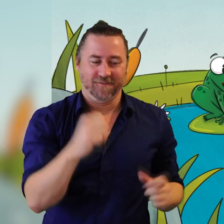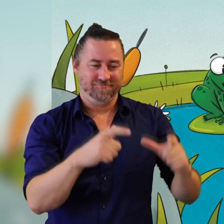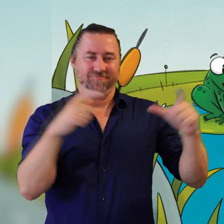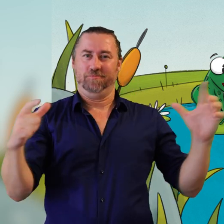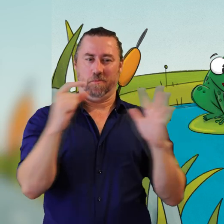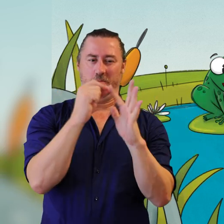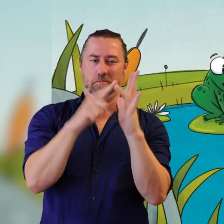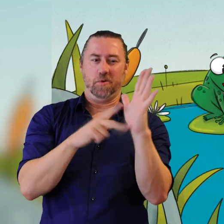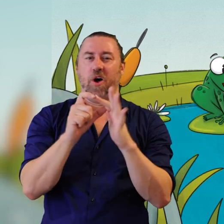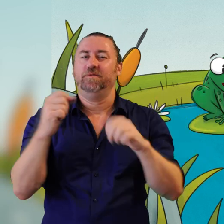lily pads.